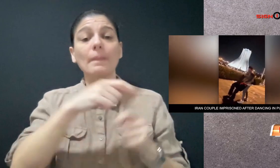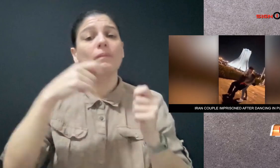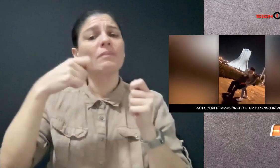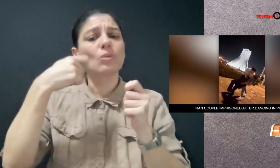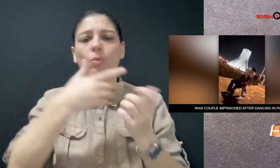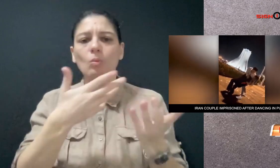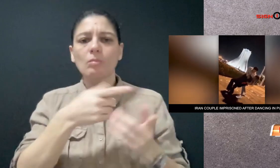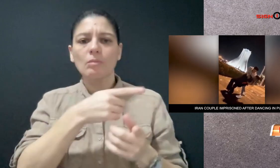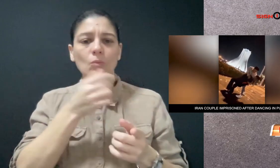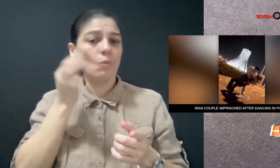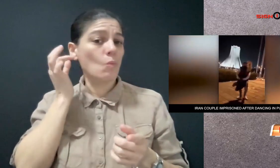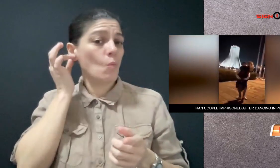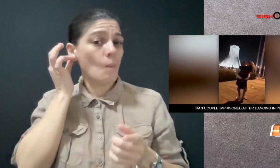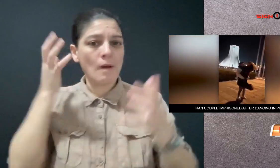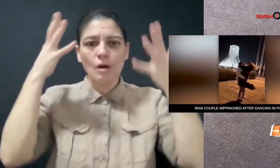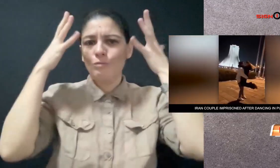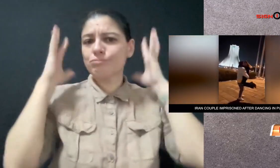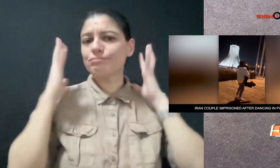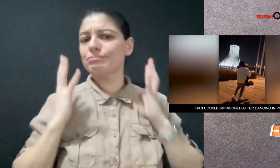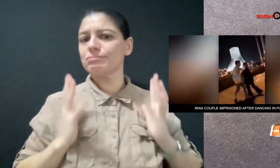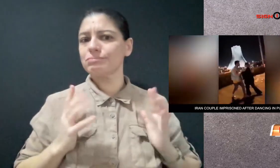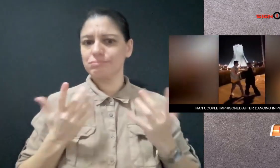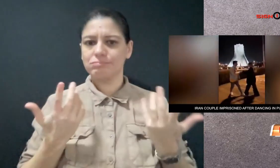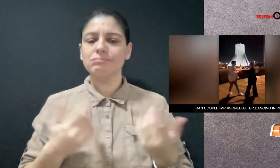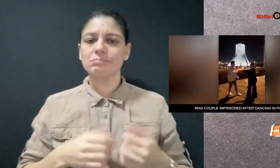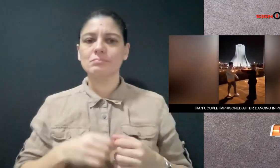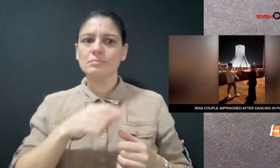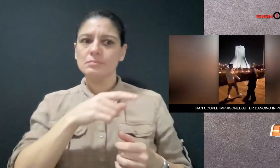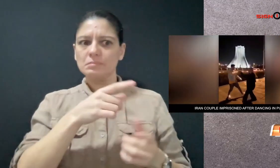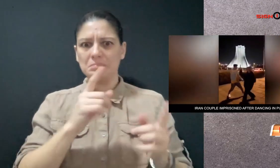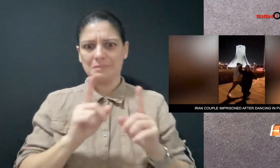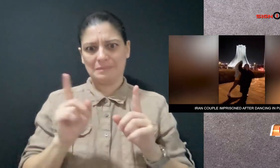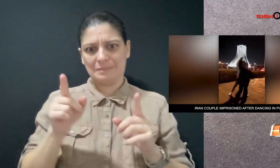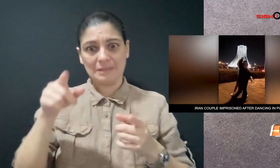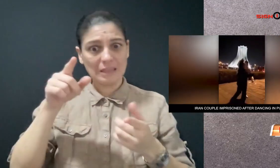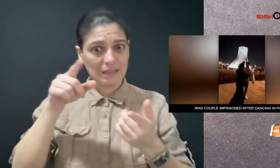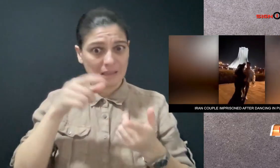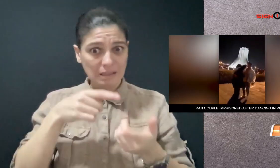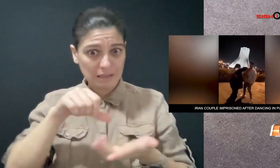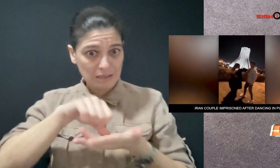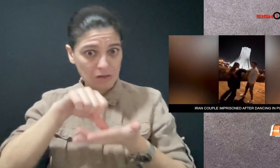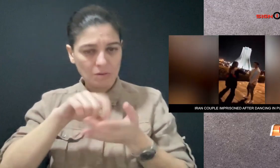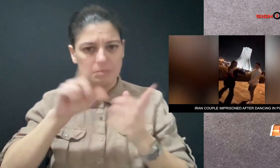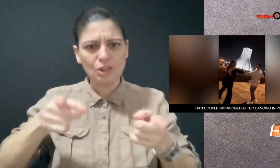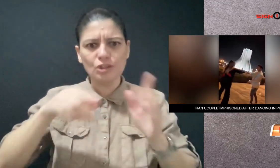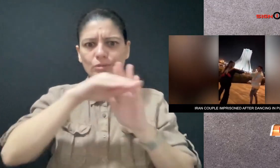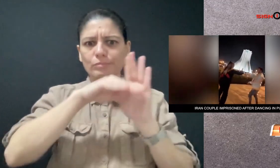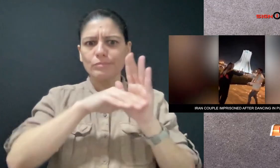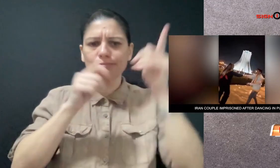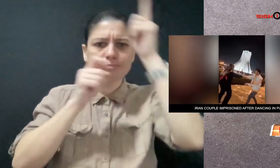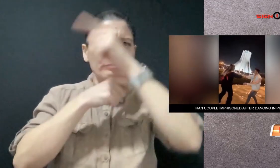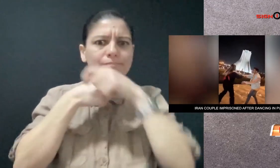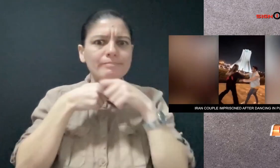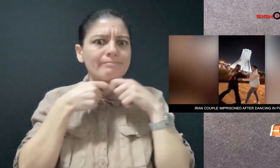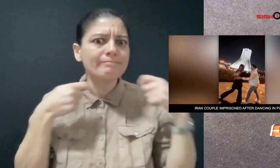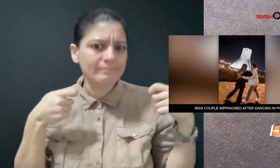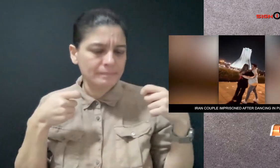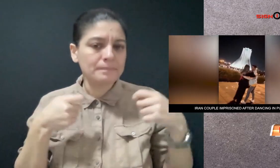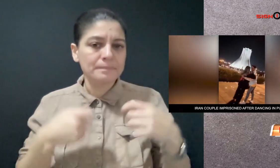In the video, the woman's hair is uncovered, which is against the hijab law in the country.